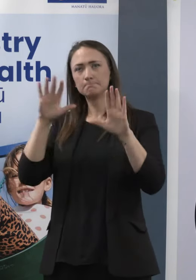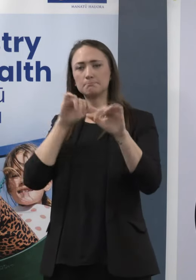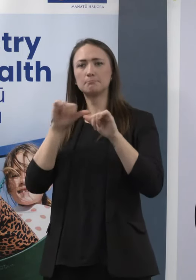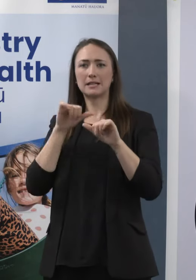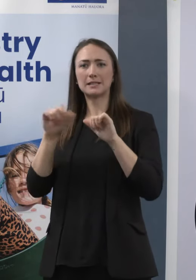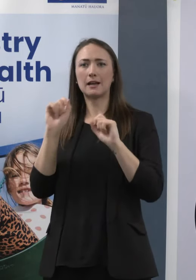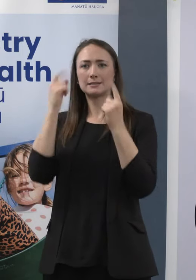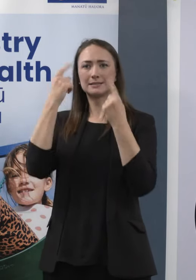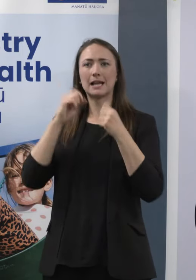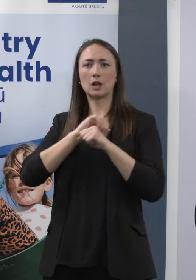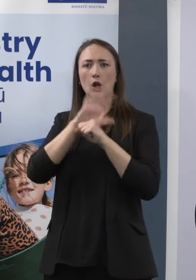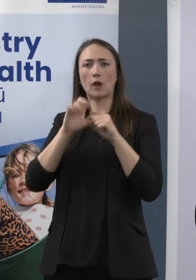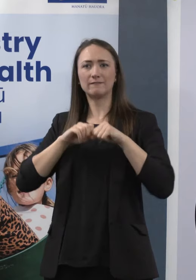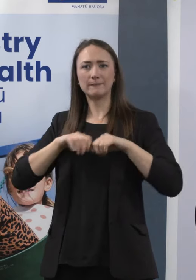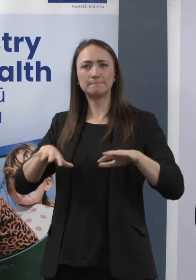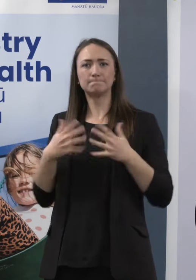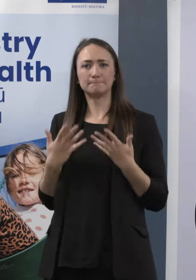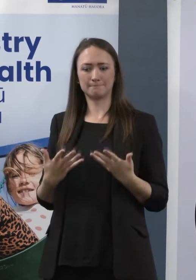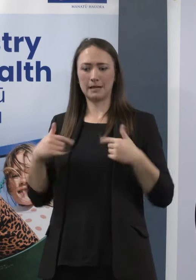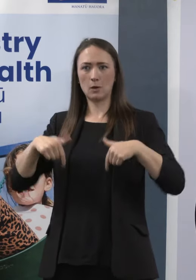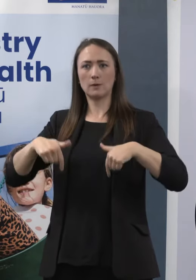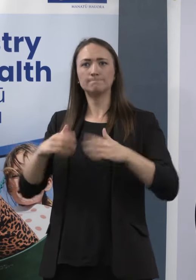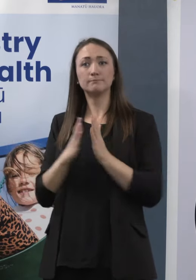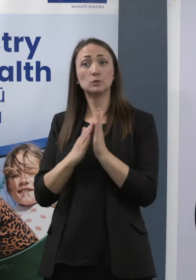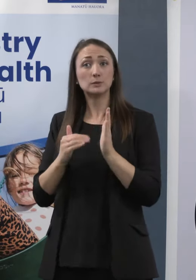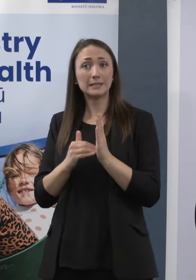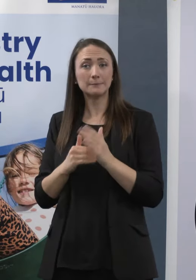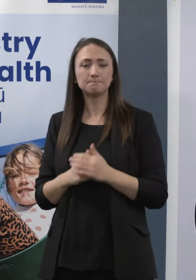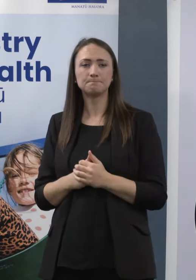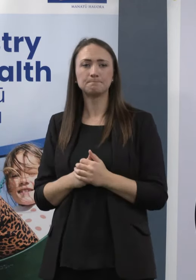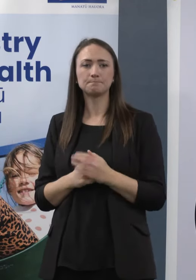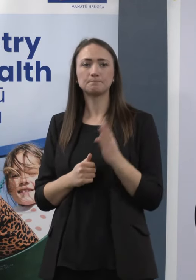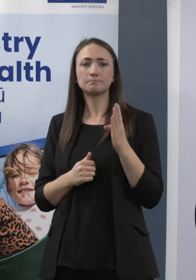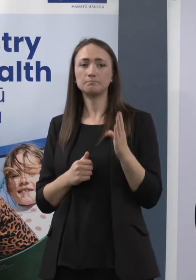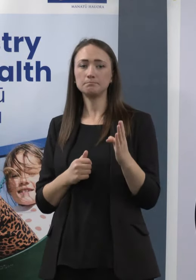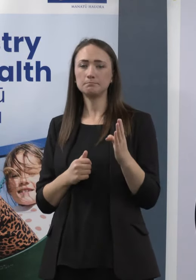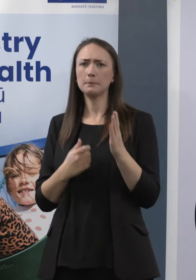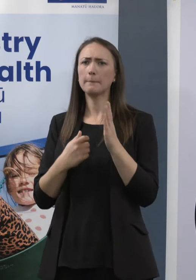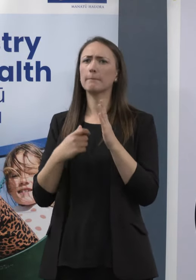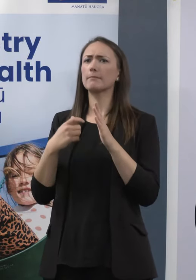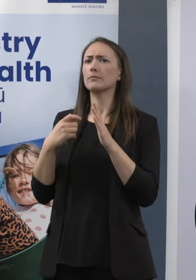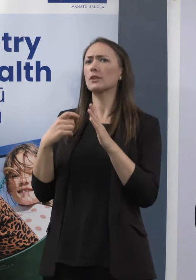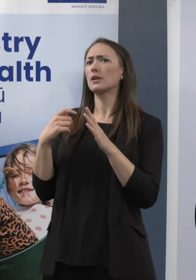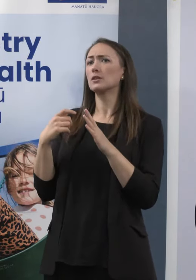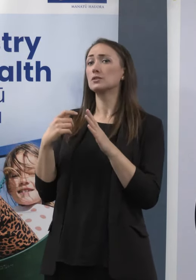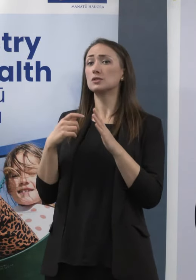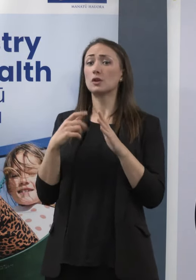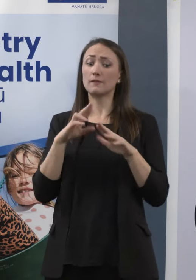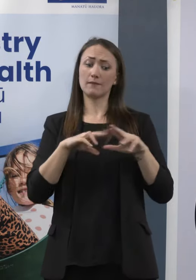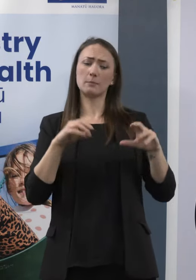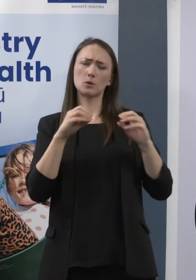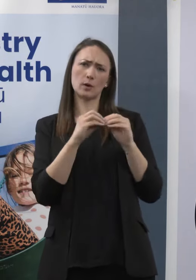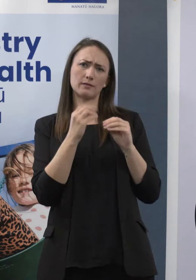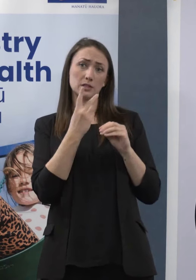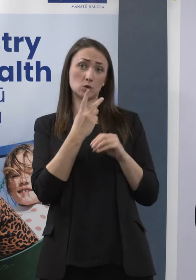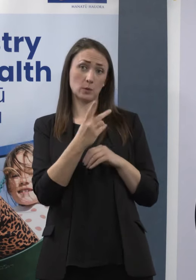You said before you introduced rats early, but you knew on Feb 20, so labs were at capacity. You failed to tell the